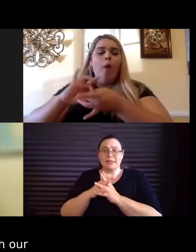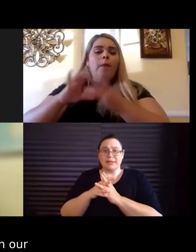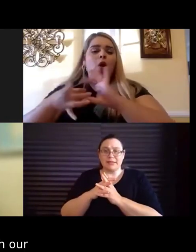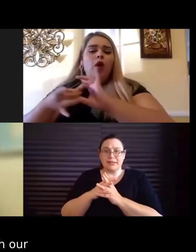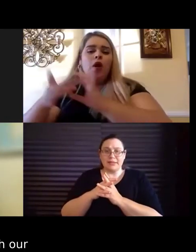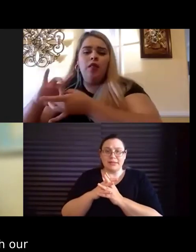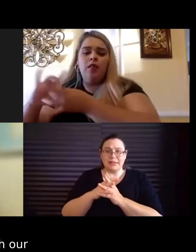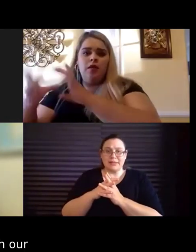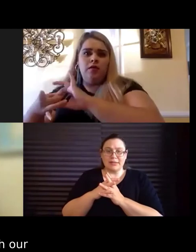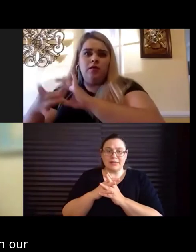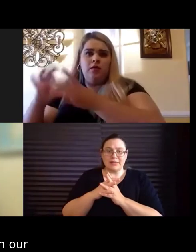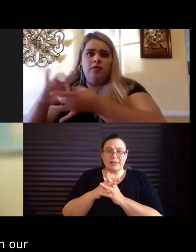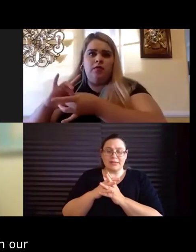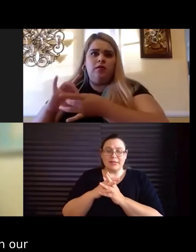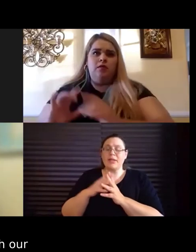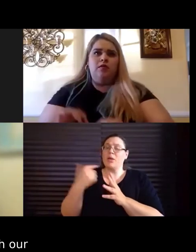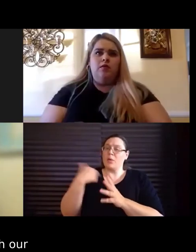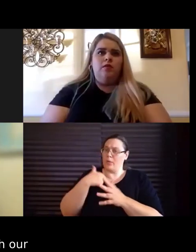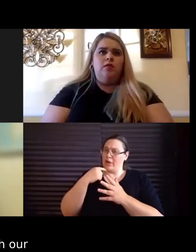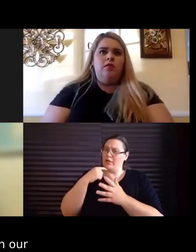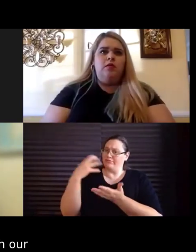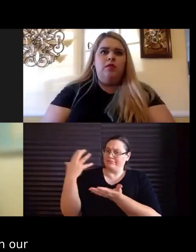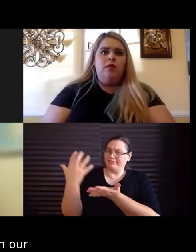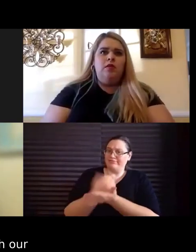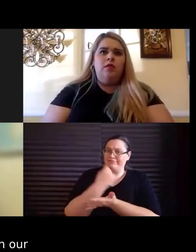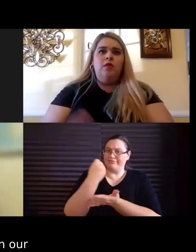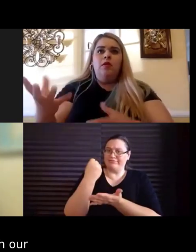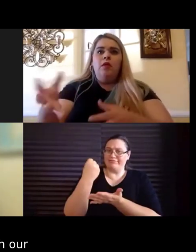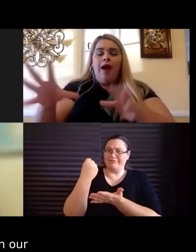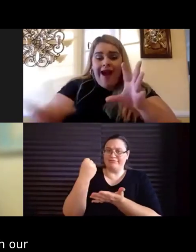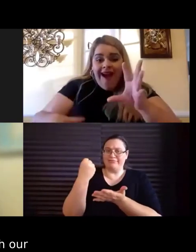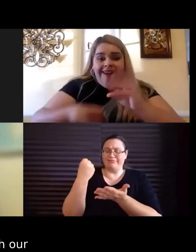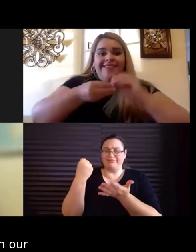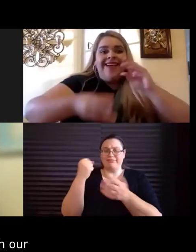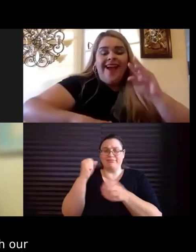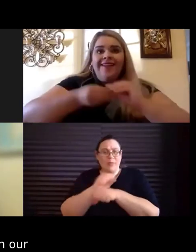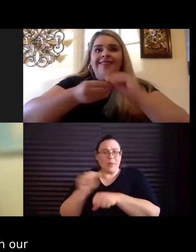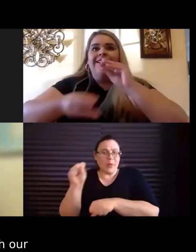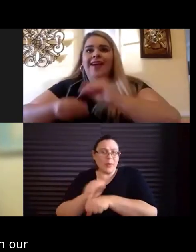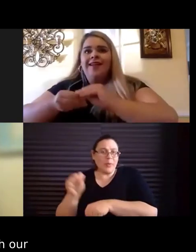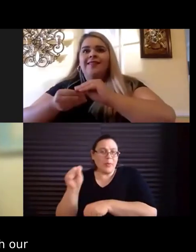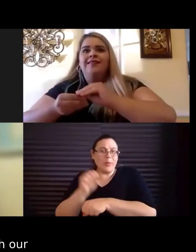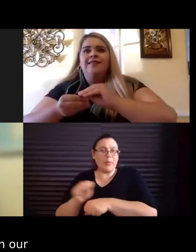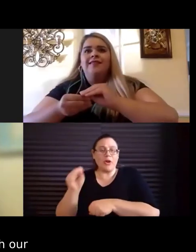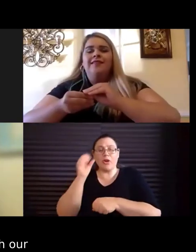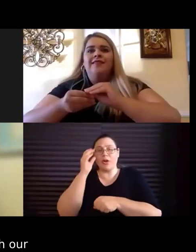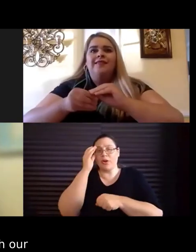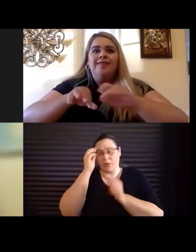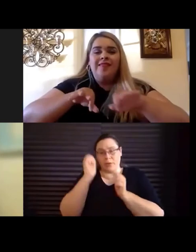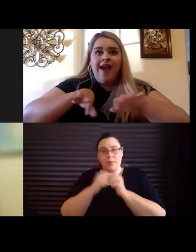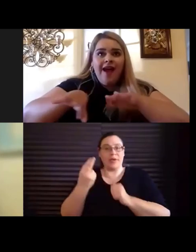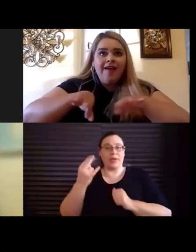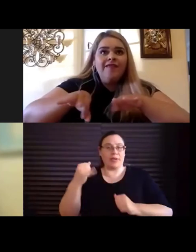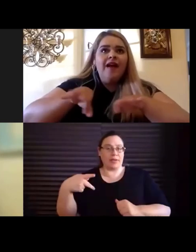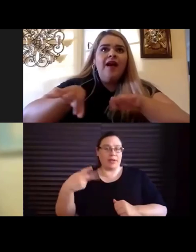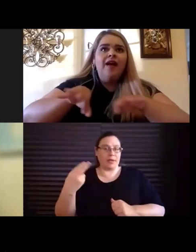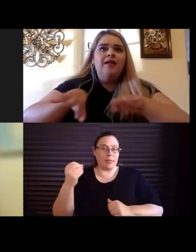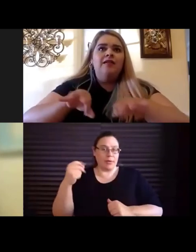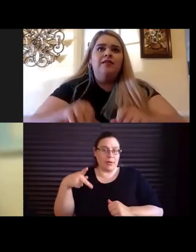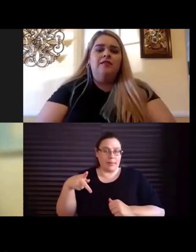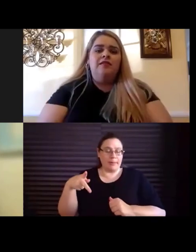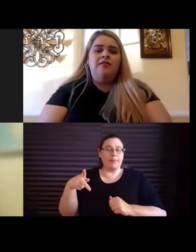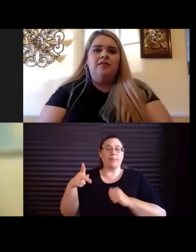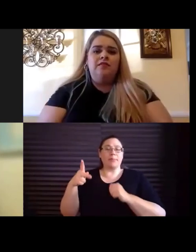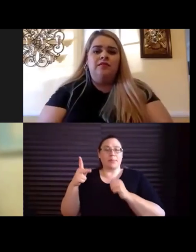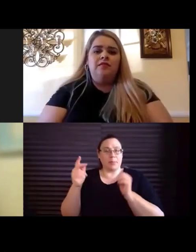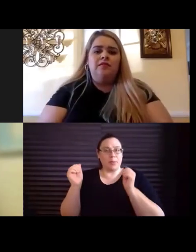you know, we're, we're, we're taking that on with our work, you know, with Krip Hop and music and mixing it